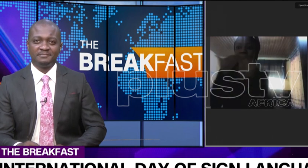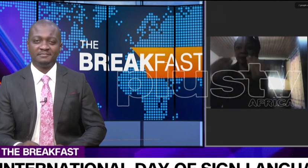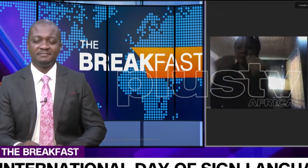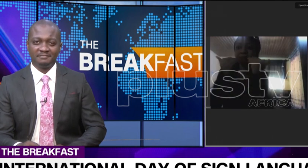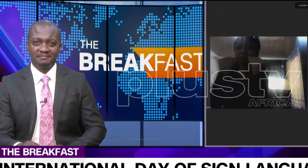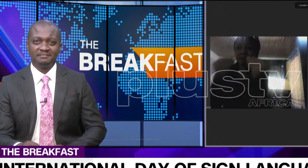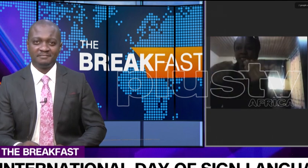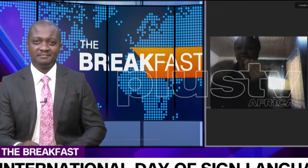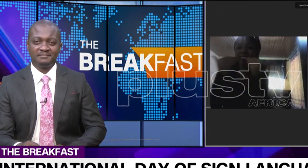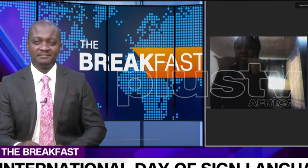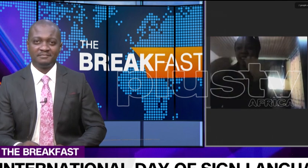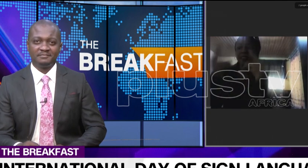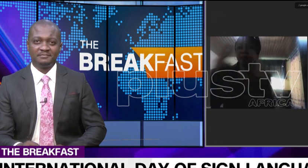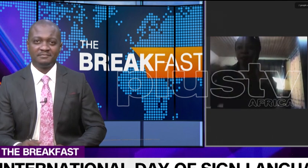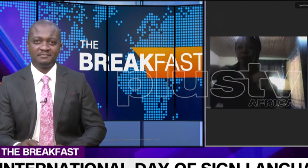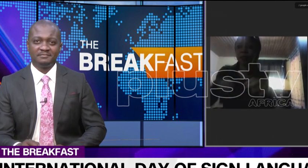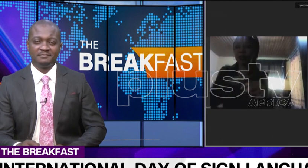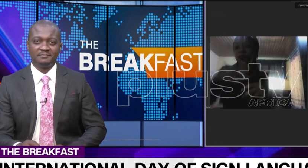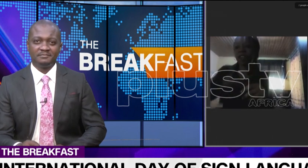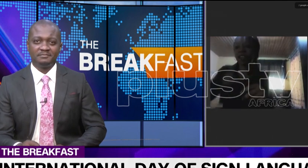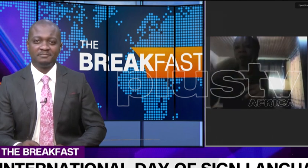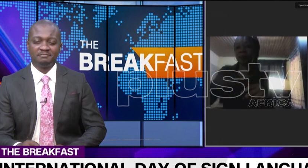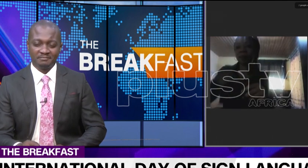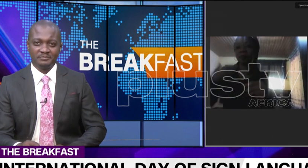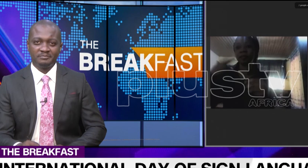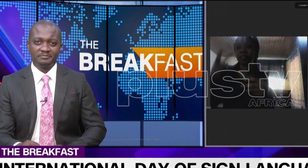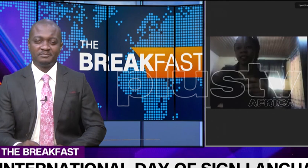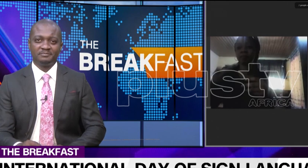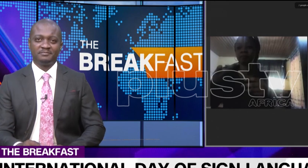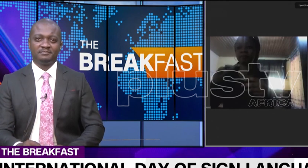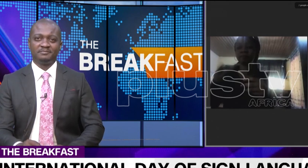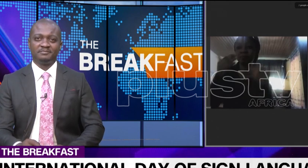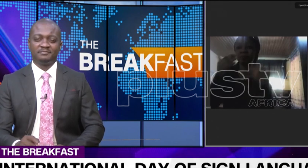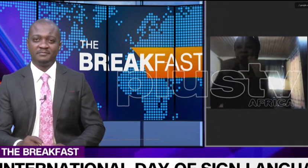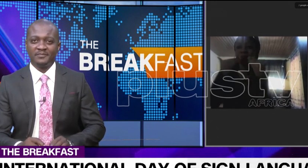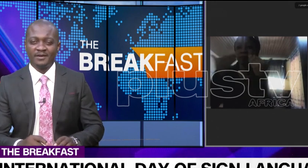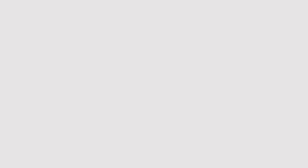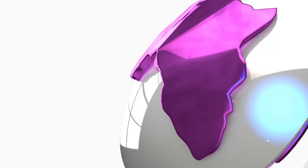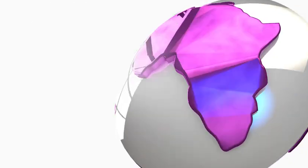much. Thank really appreciate being here, thank you Precious. Thank you.